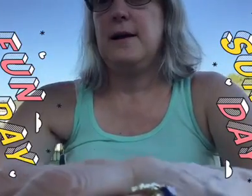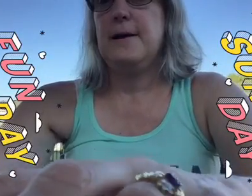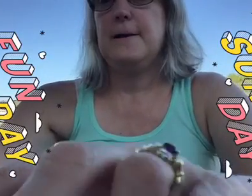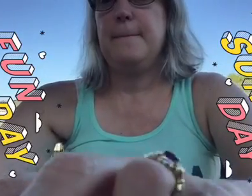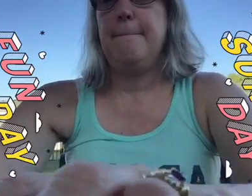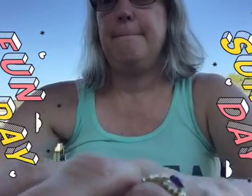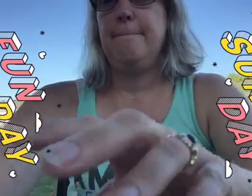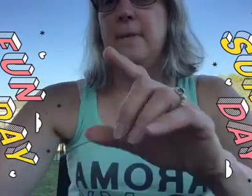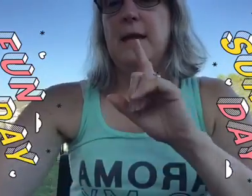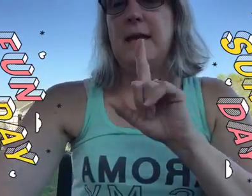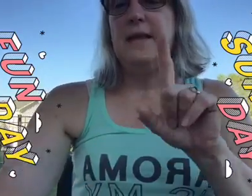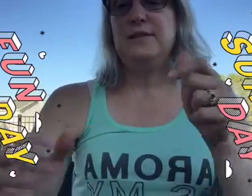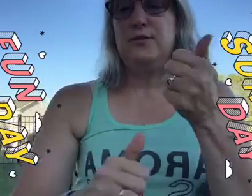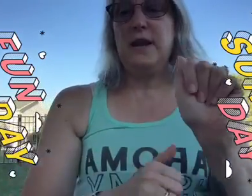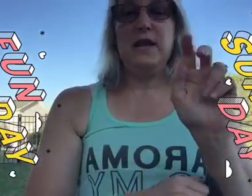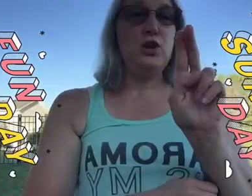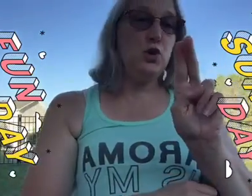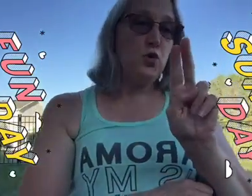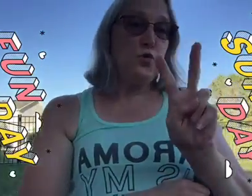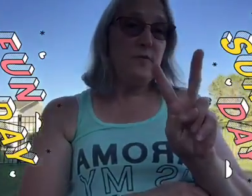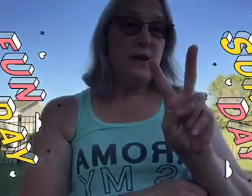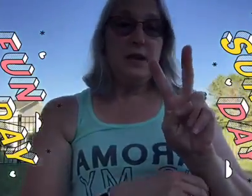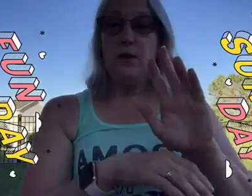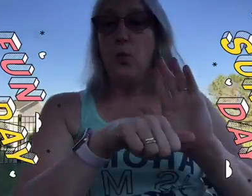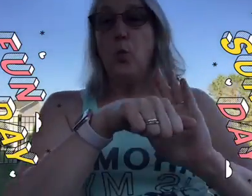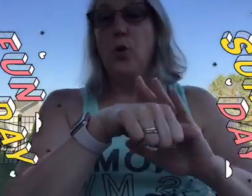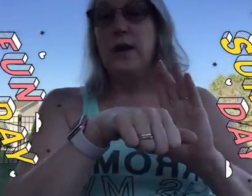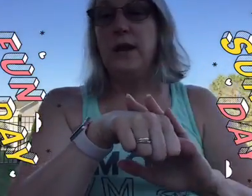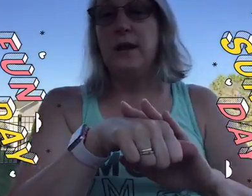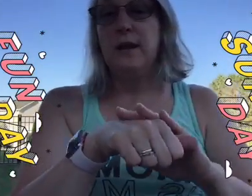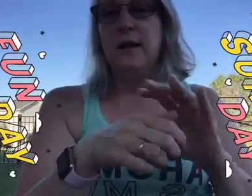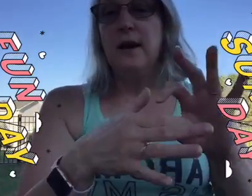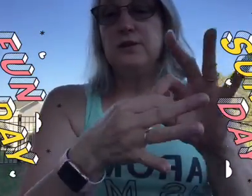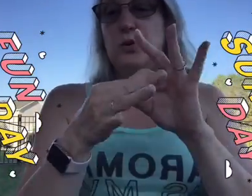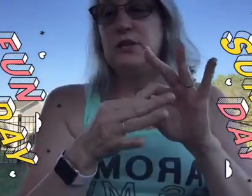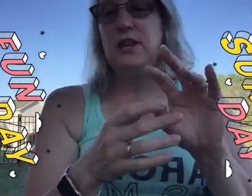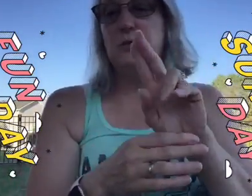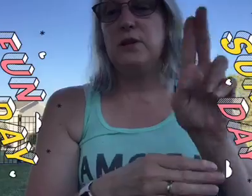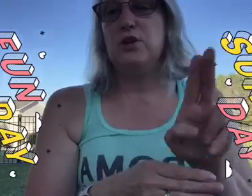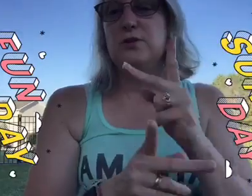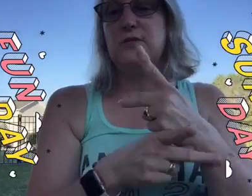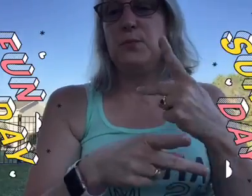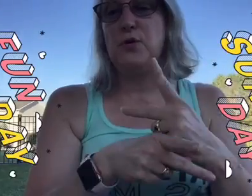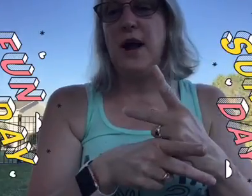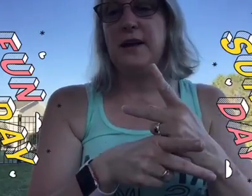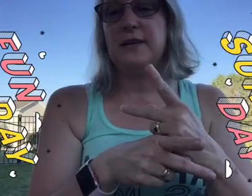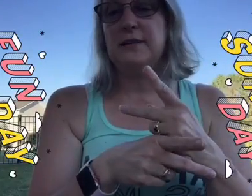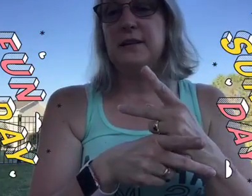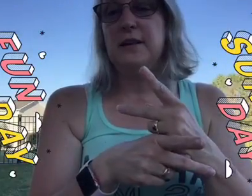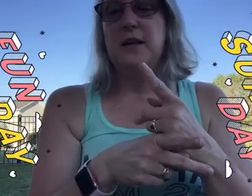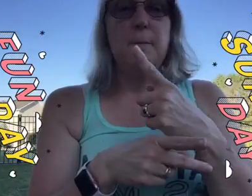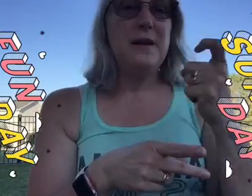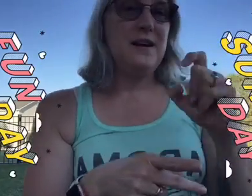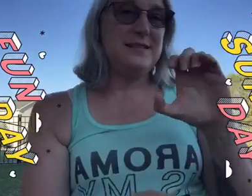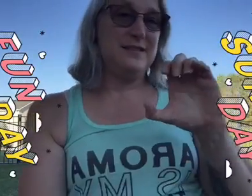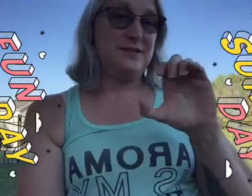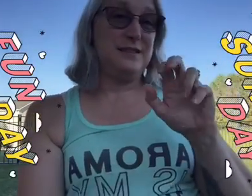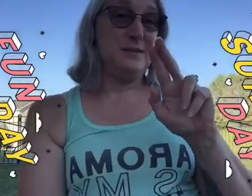um is there any UV warning associated with the use of a product because there's some